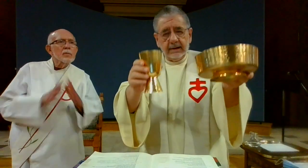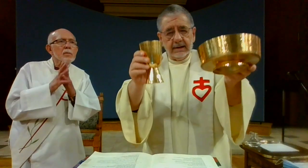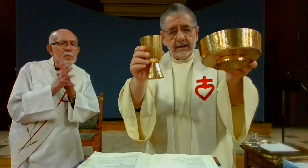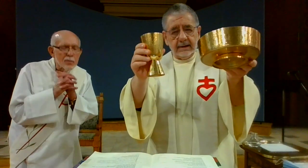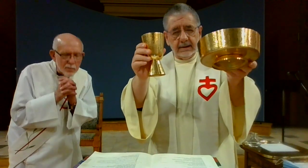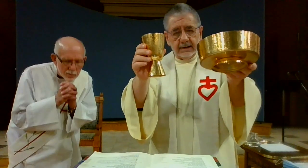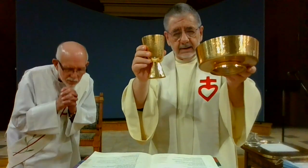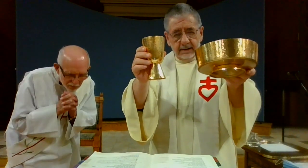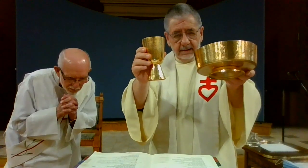amen